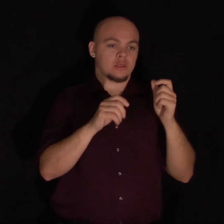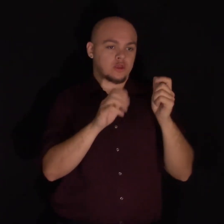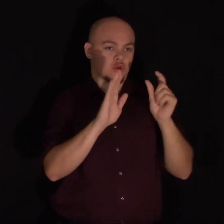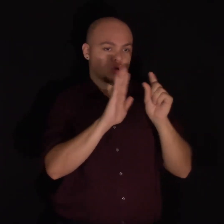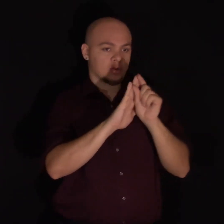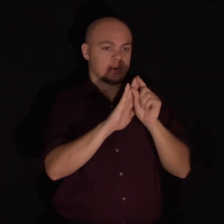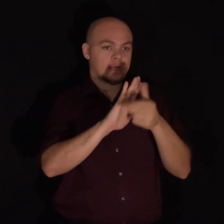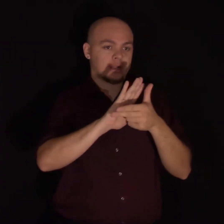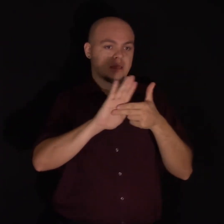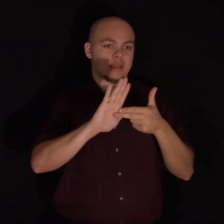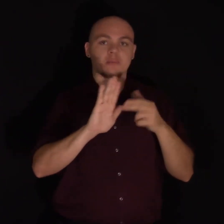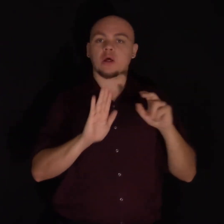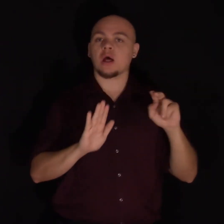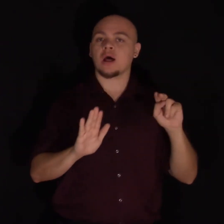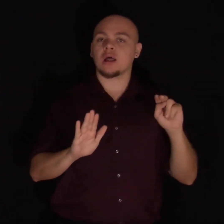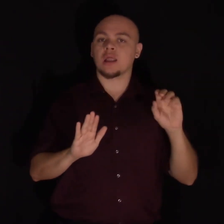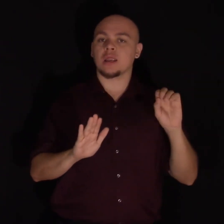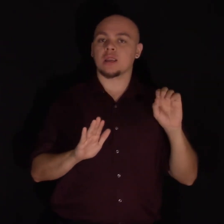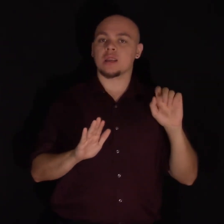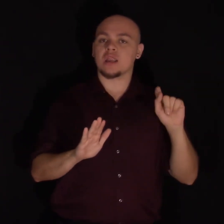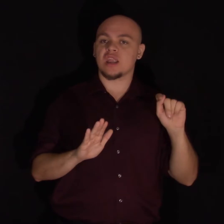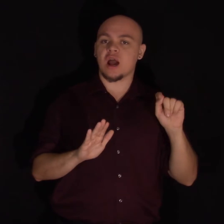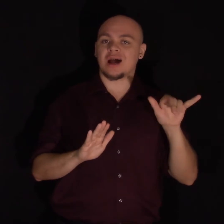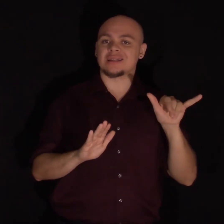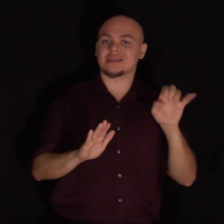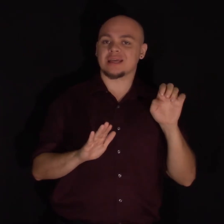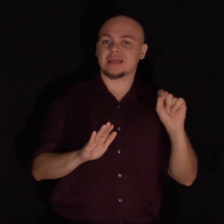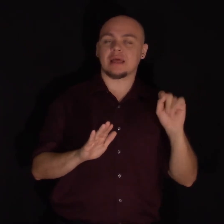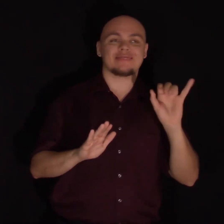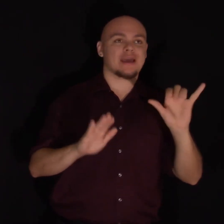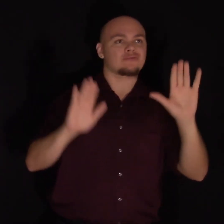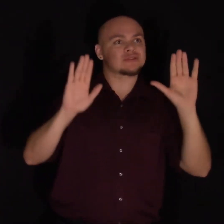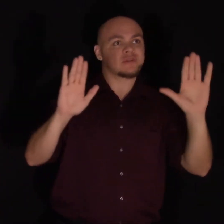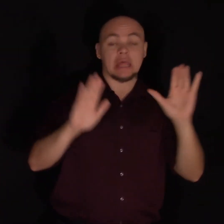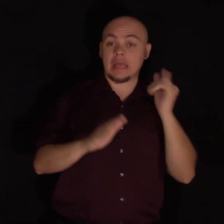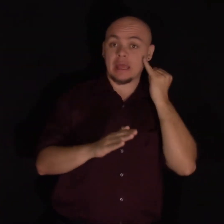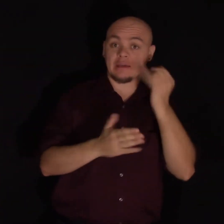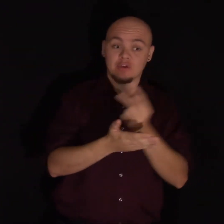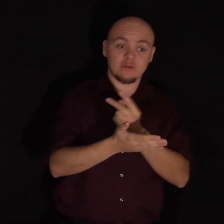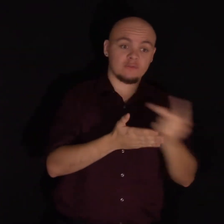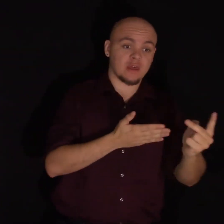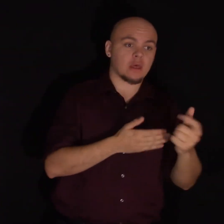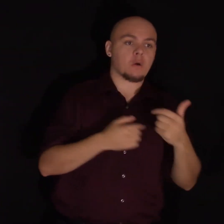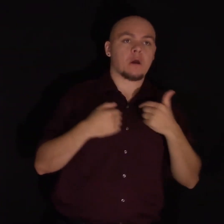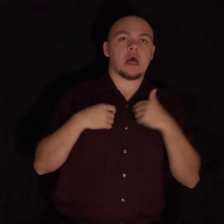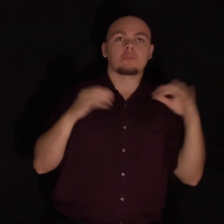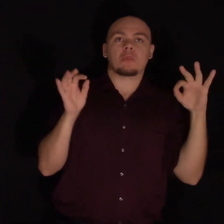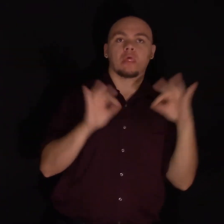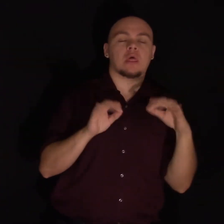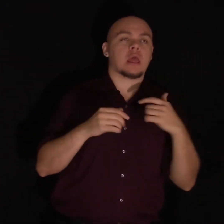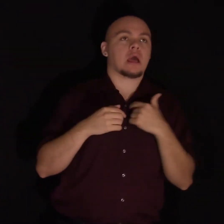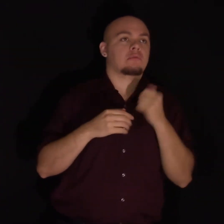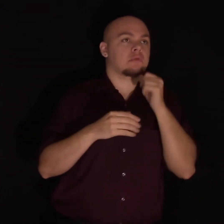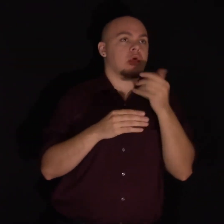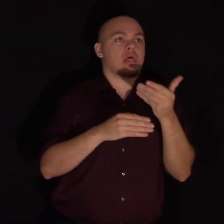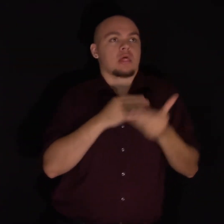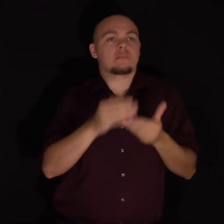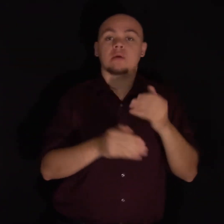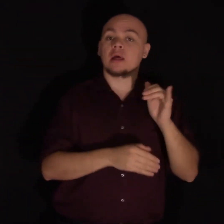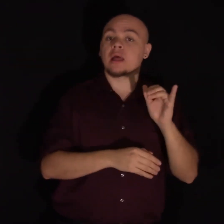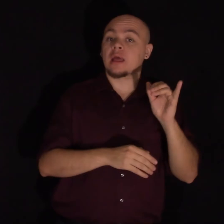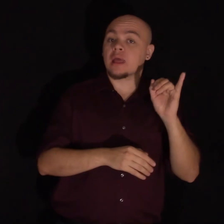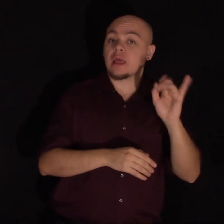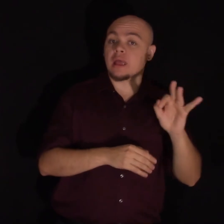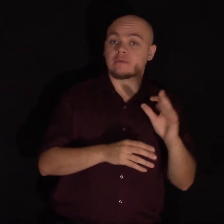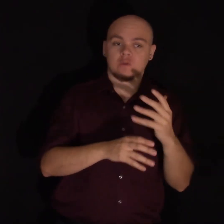And I thought that was fantastic because if you get a failing grade, you think, I'm nothing, I'm nowhere. But if you get the